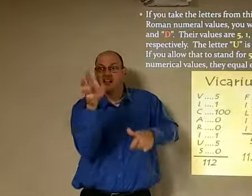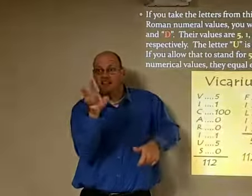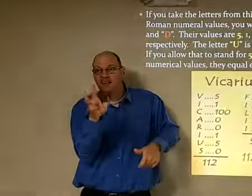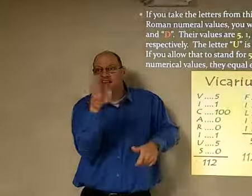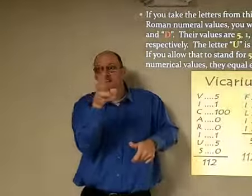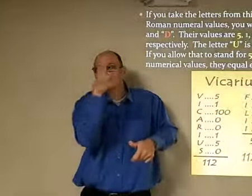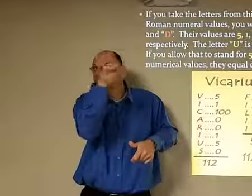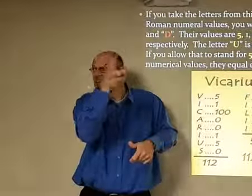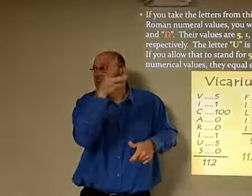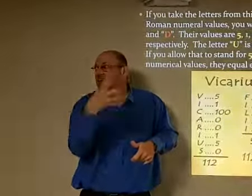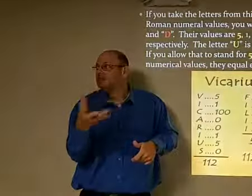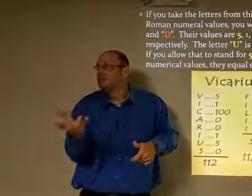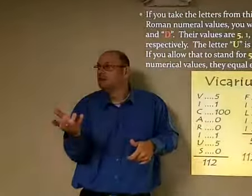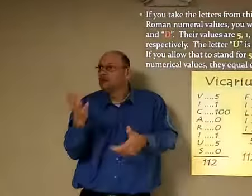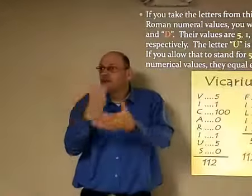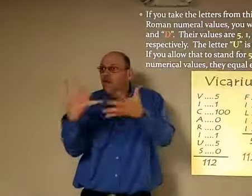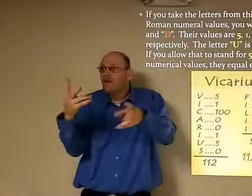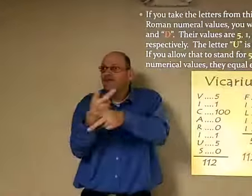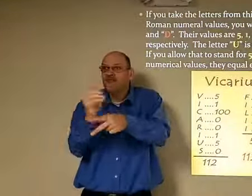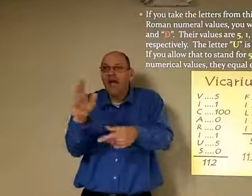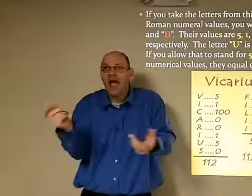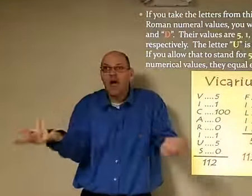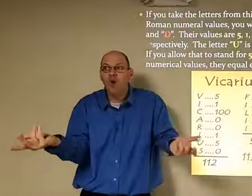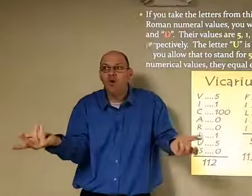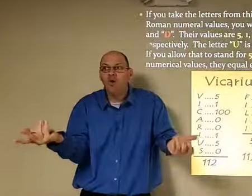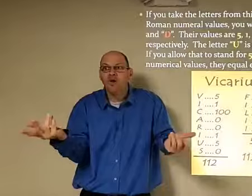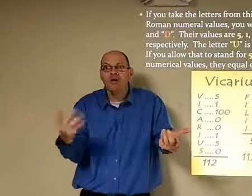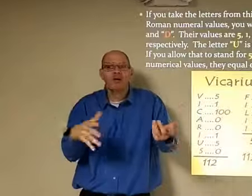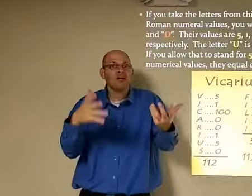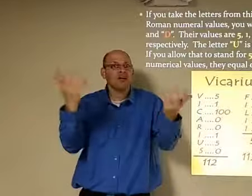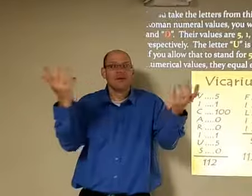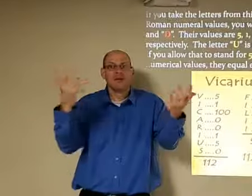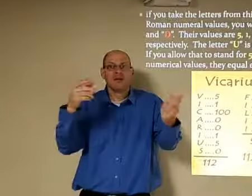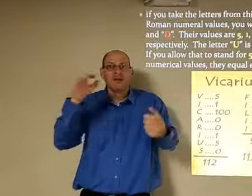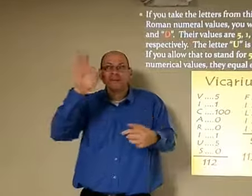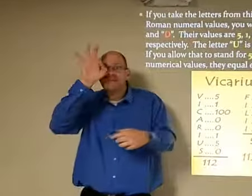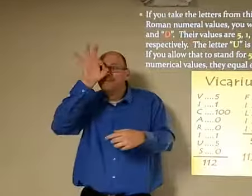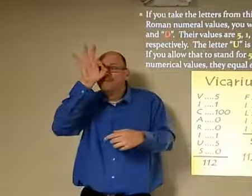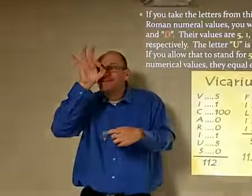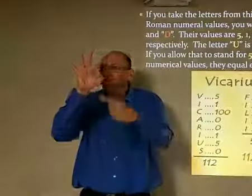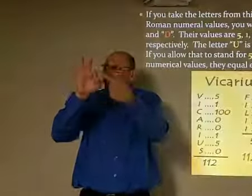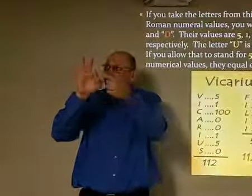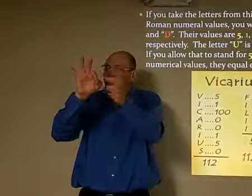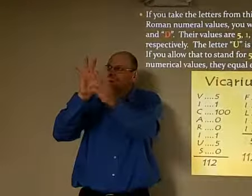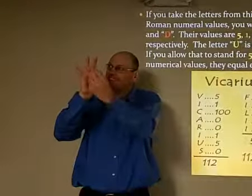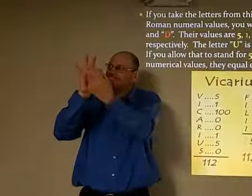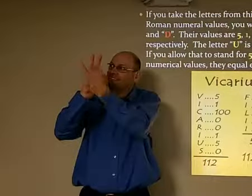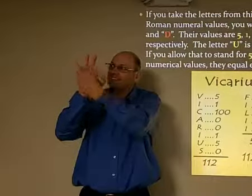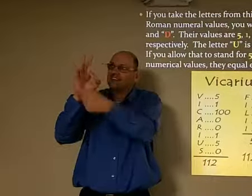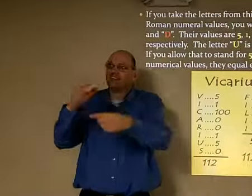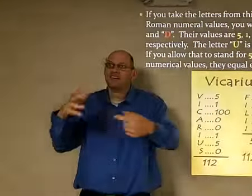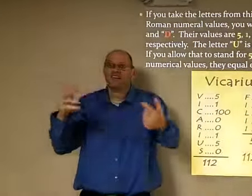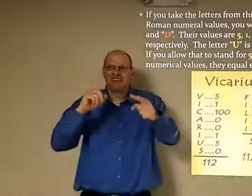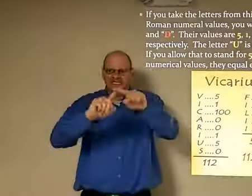remember you know that we had pictures previously about like the shape of a snake and it you could see a